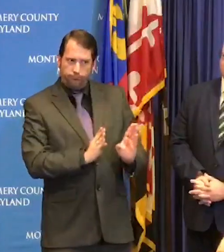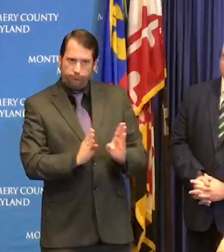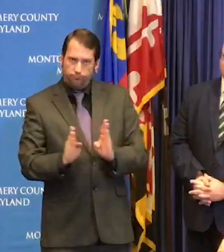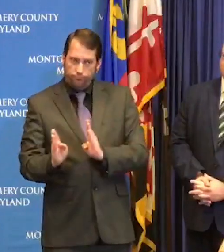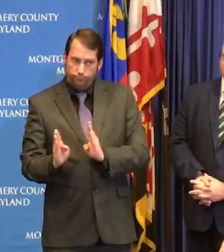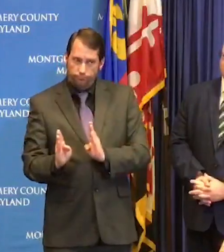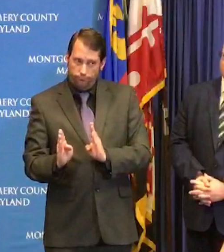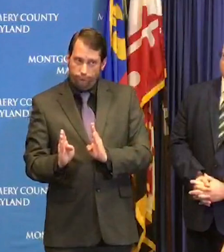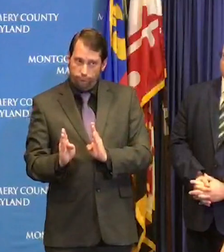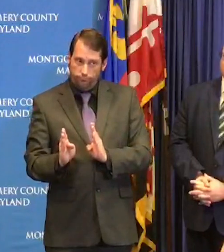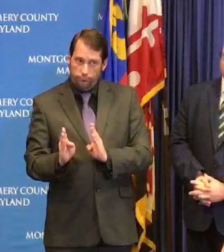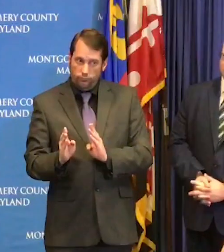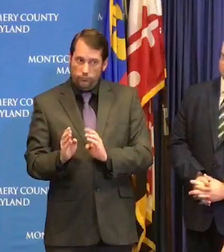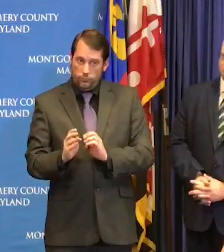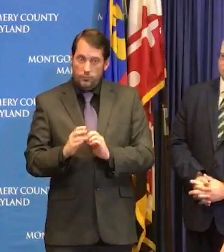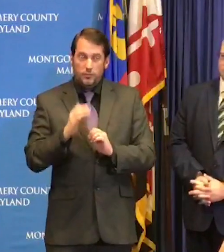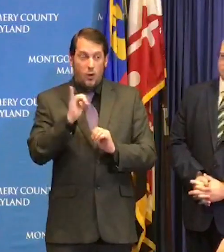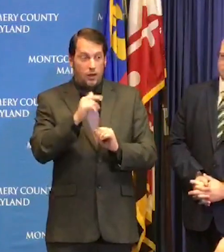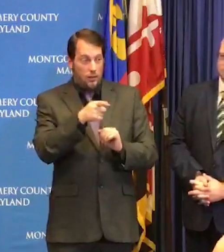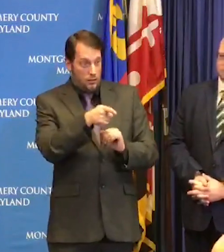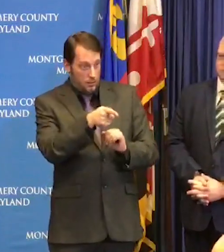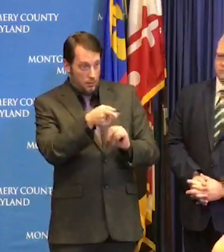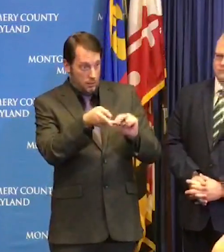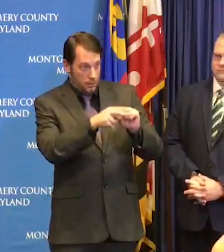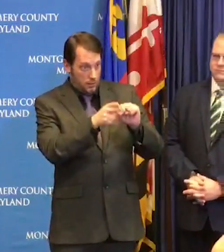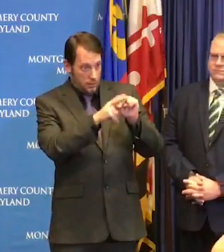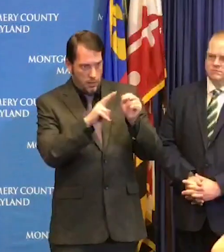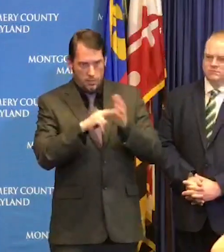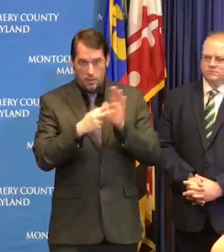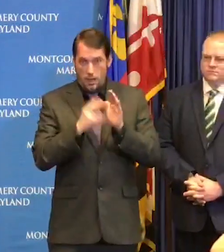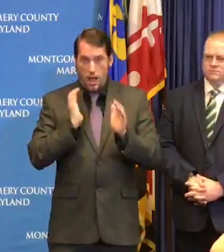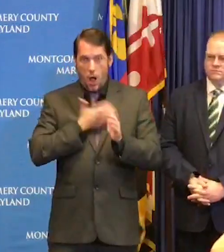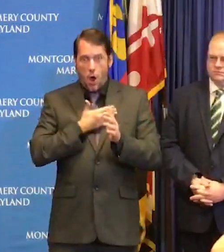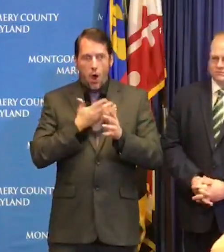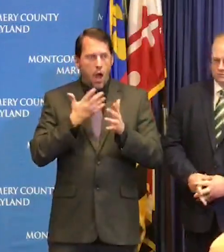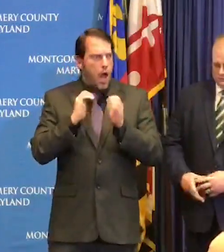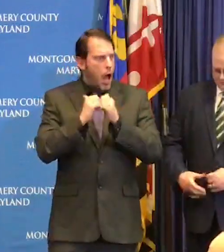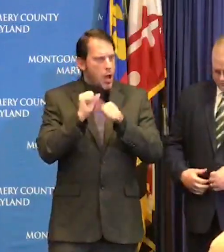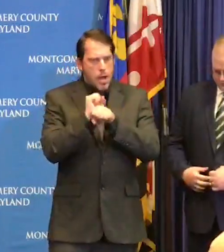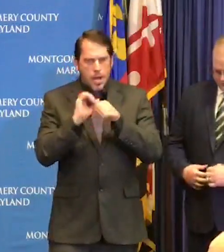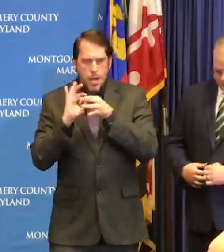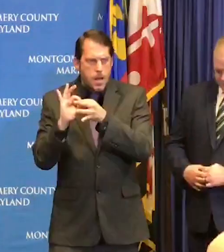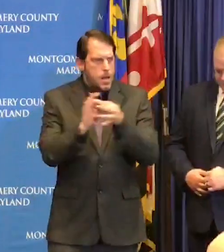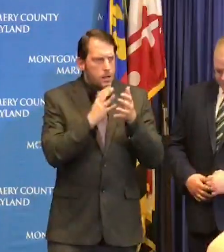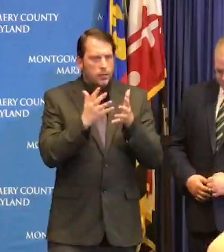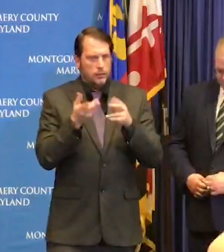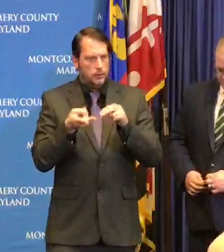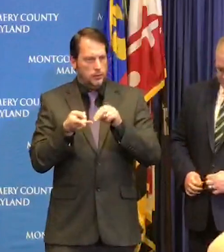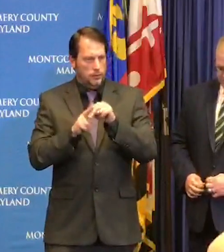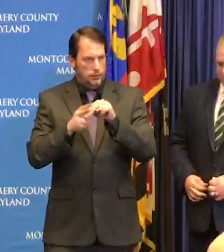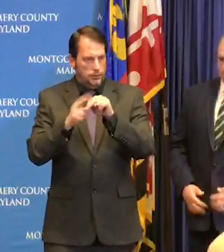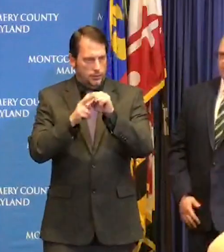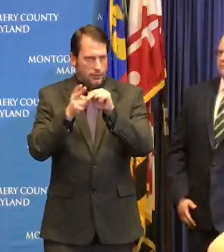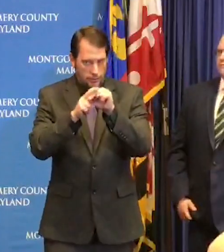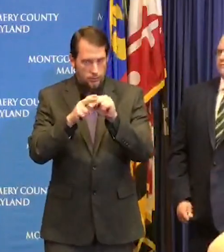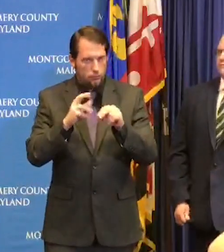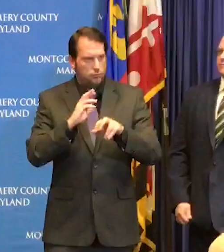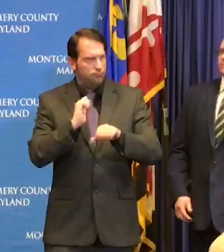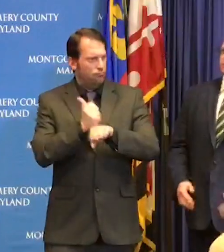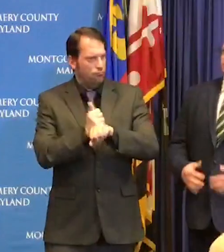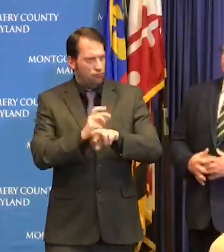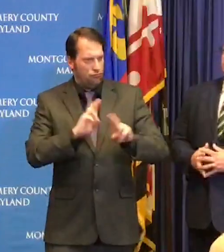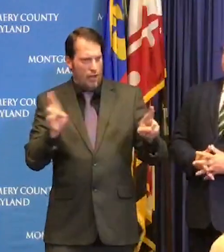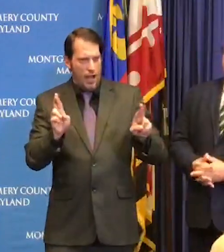and so what those conversations center on are making sure that we have provisions in place to protect the integrity of the